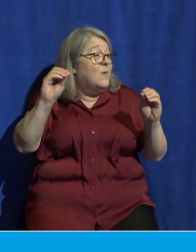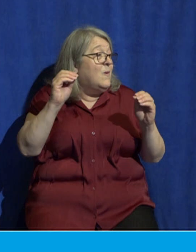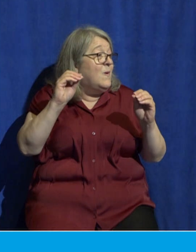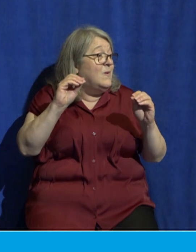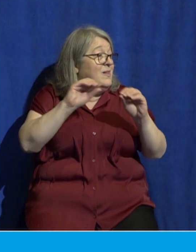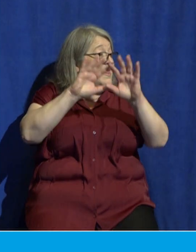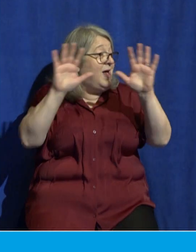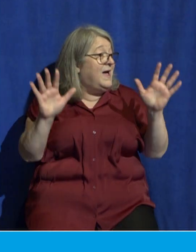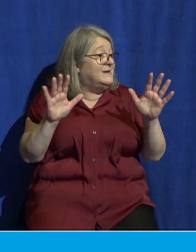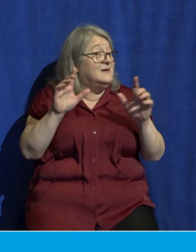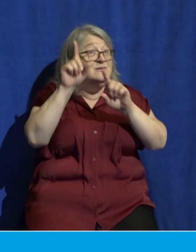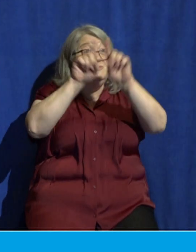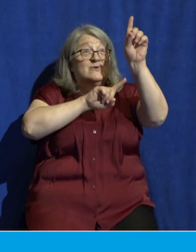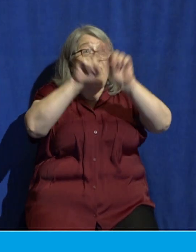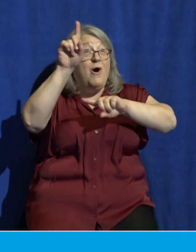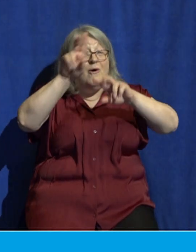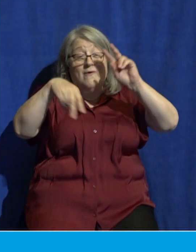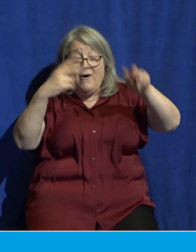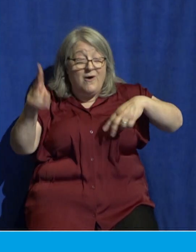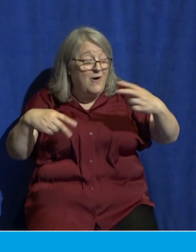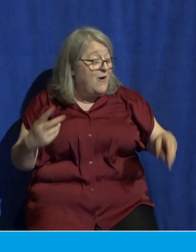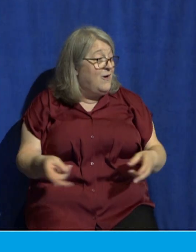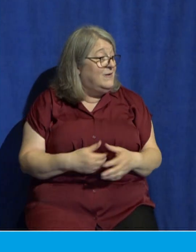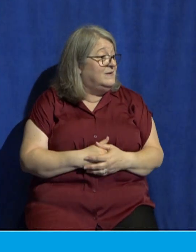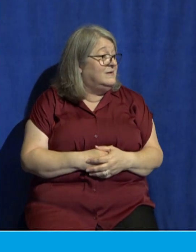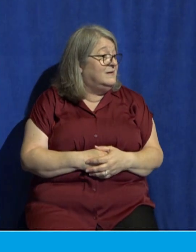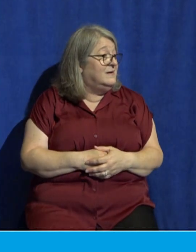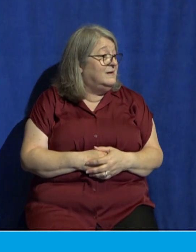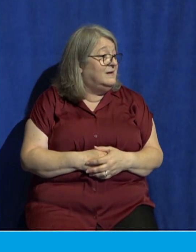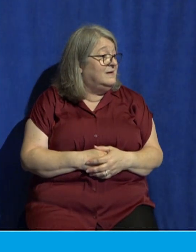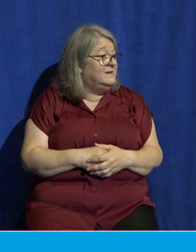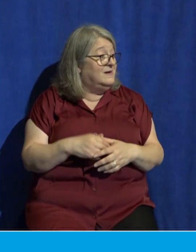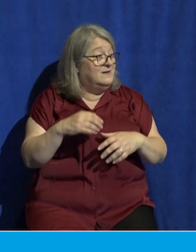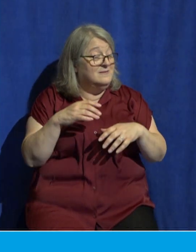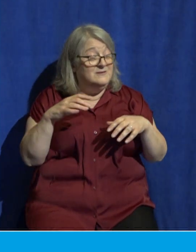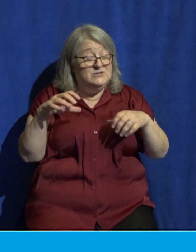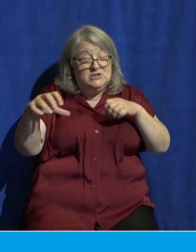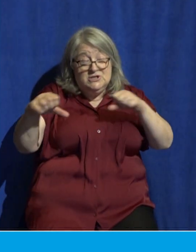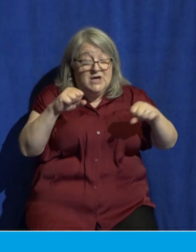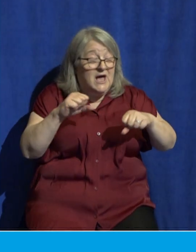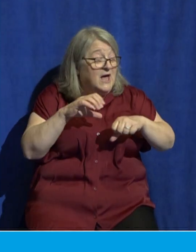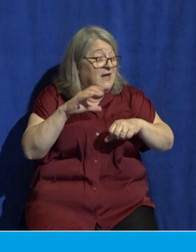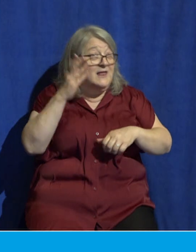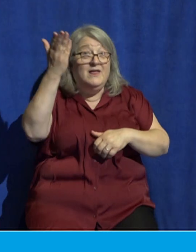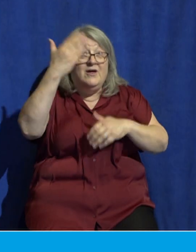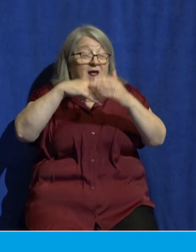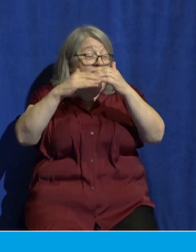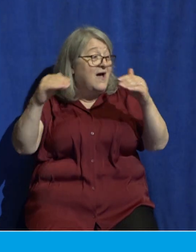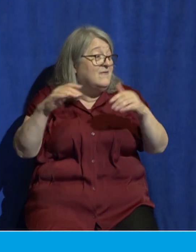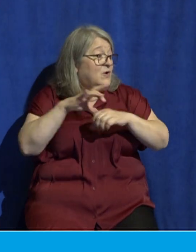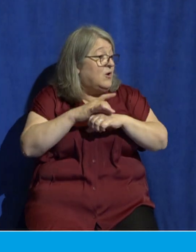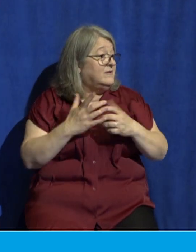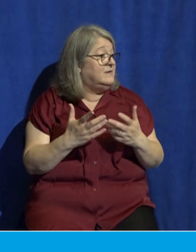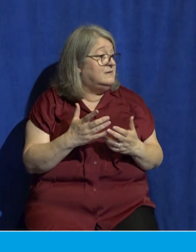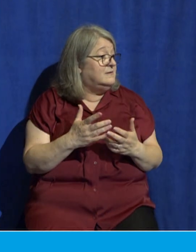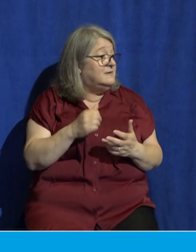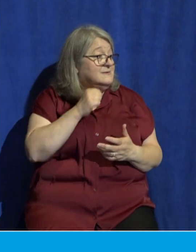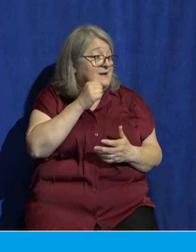and the powers in the heavens will be shaken and this will not be a sign for you to get ready for Jesus